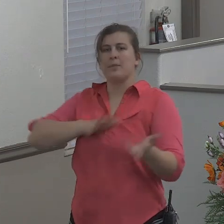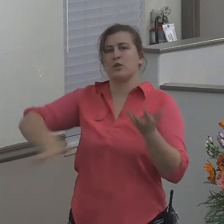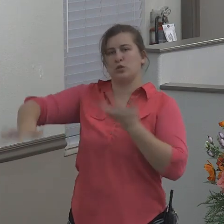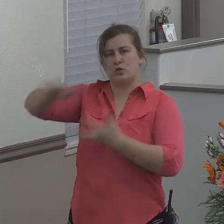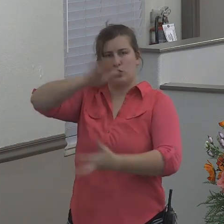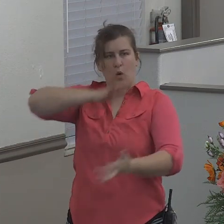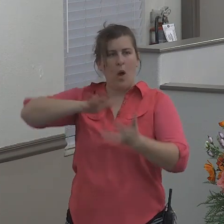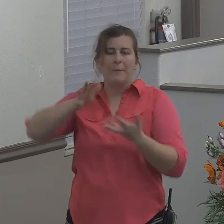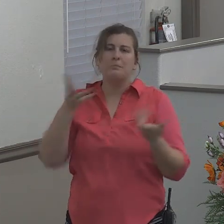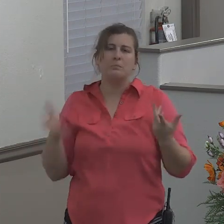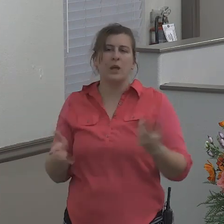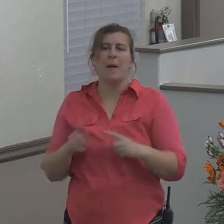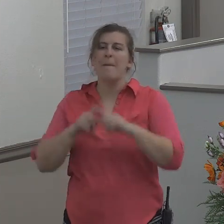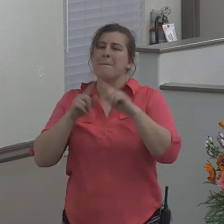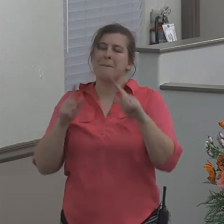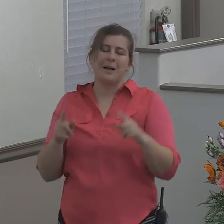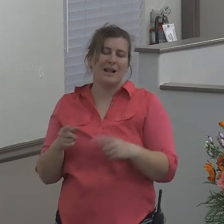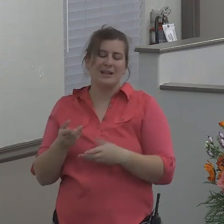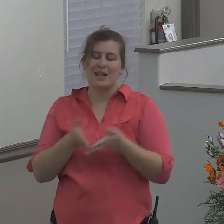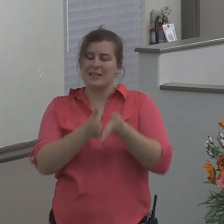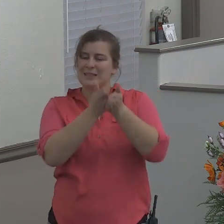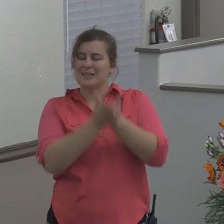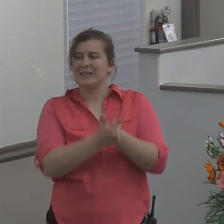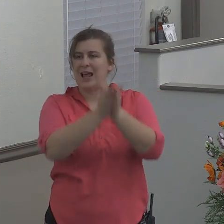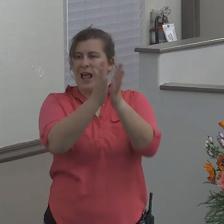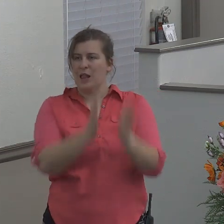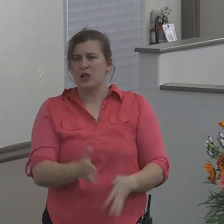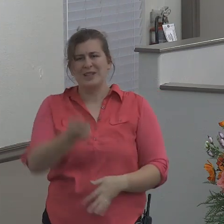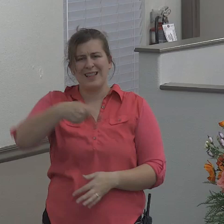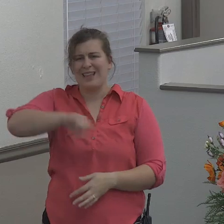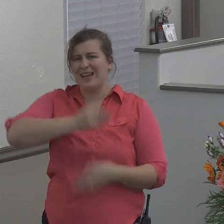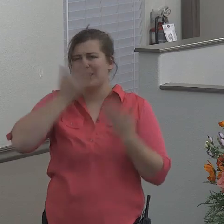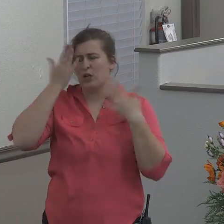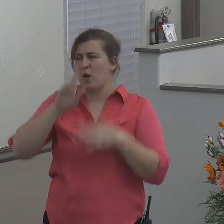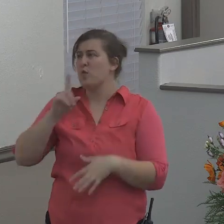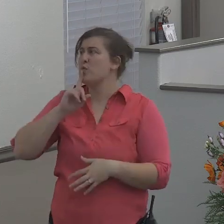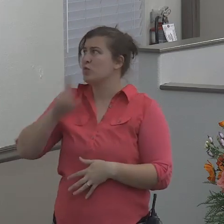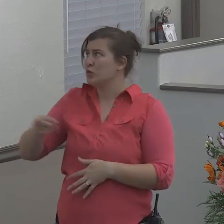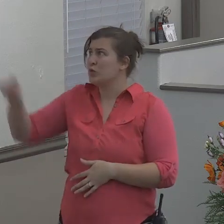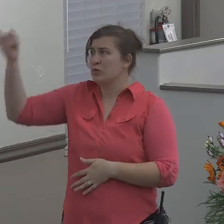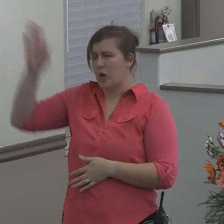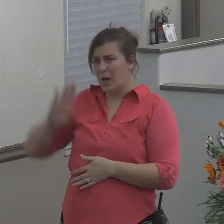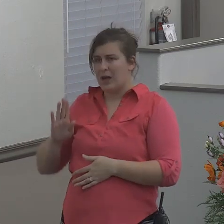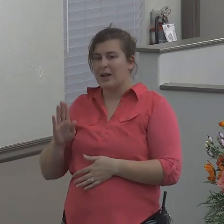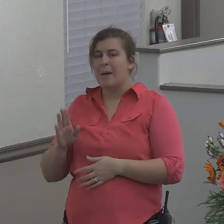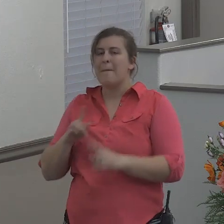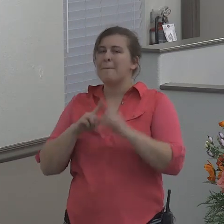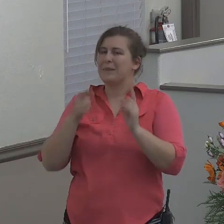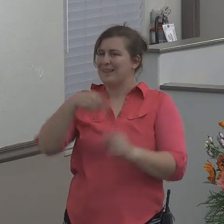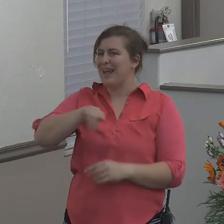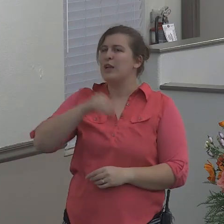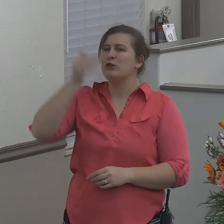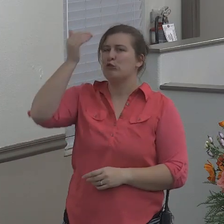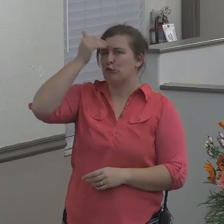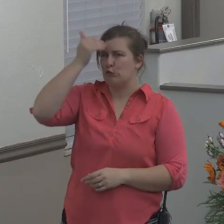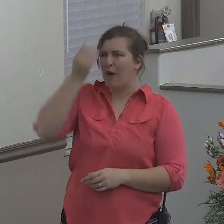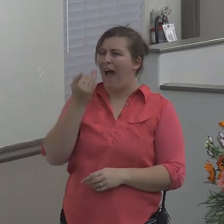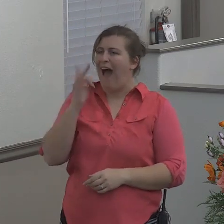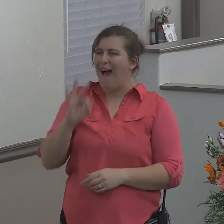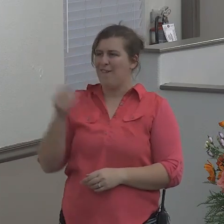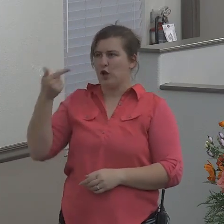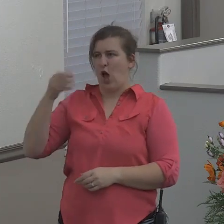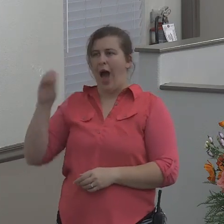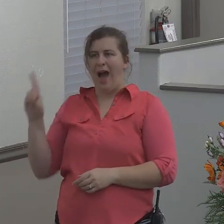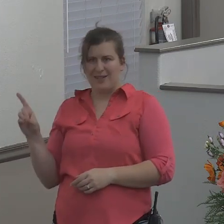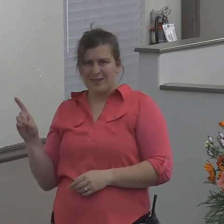mariners who do not know God as the only one true God still knew of him like all creation does.